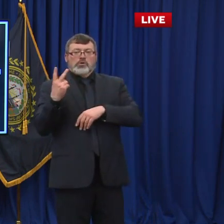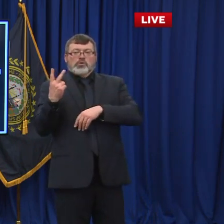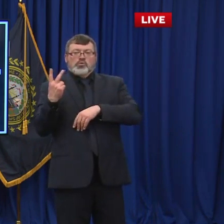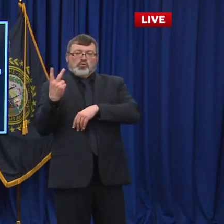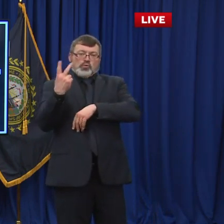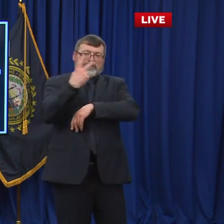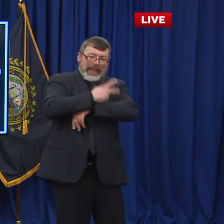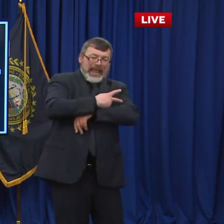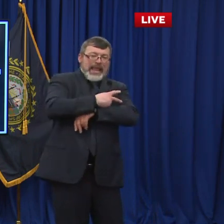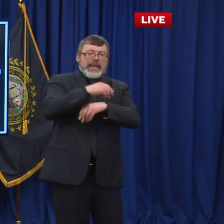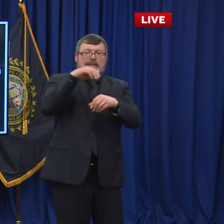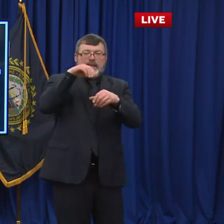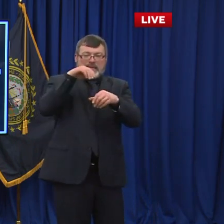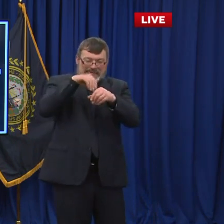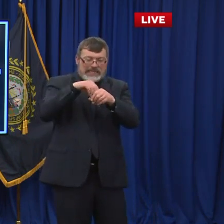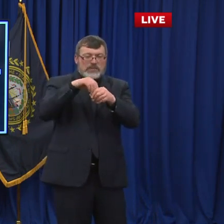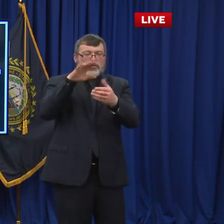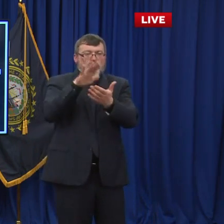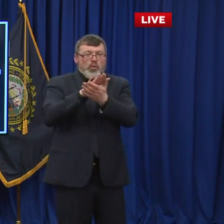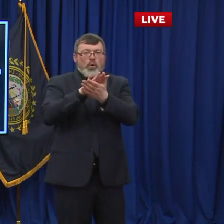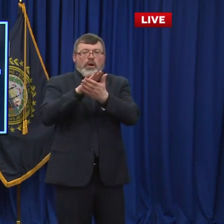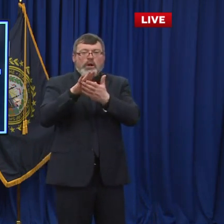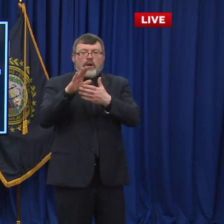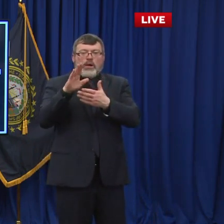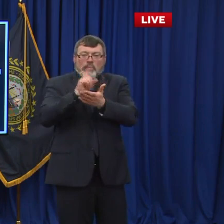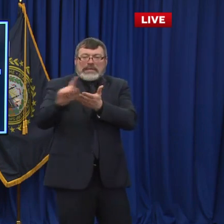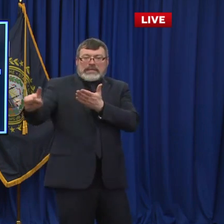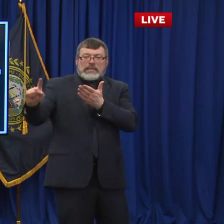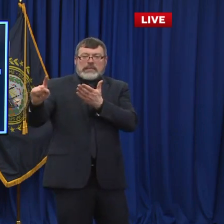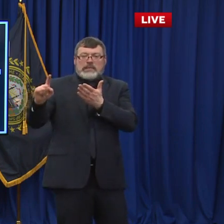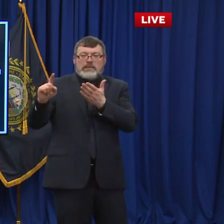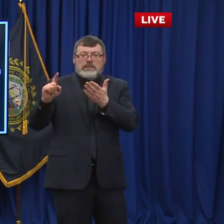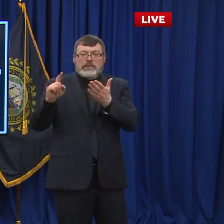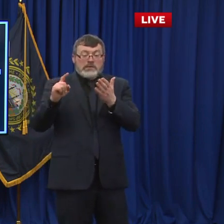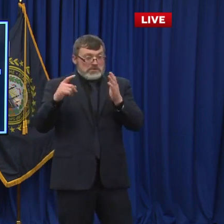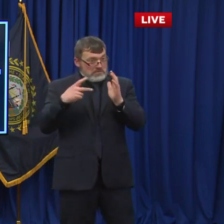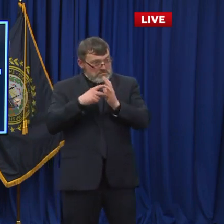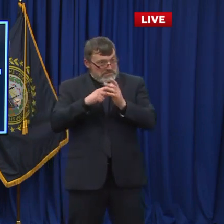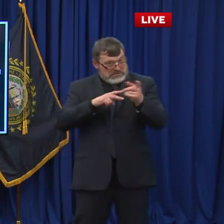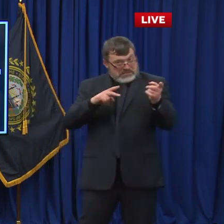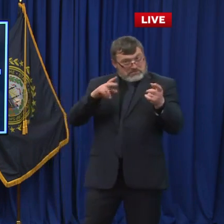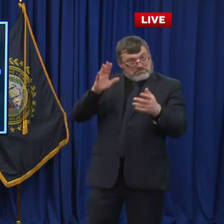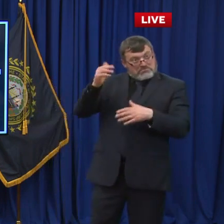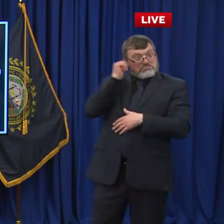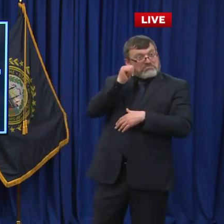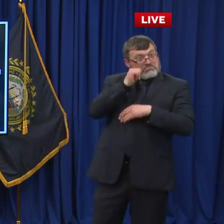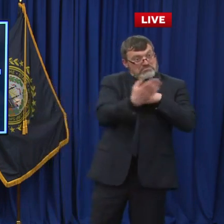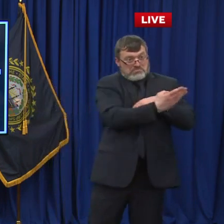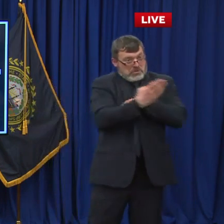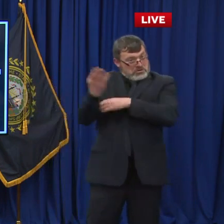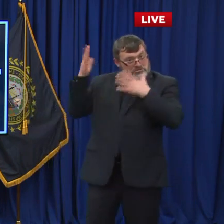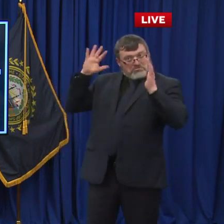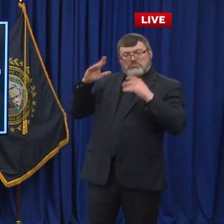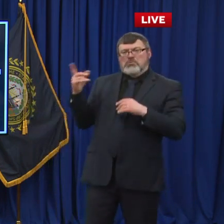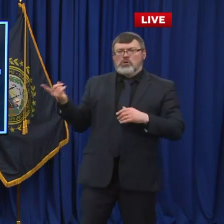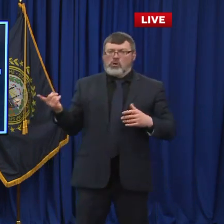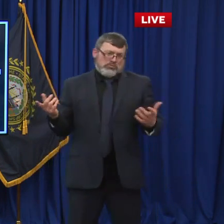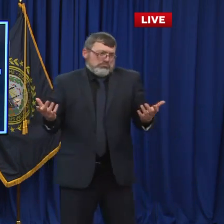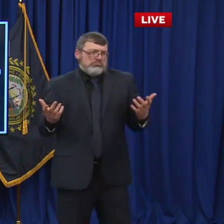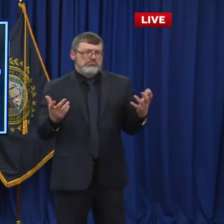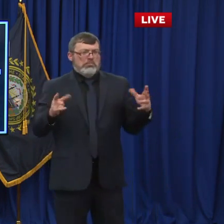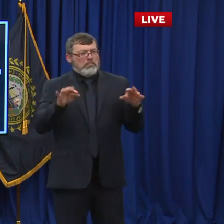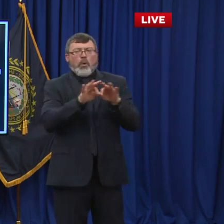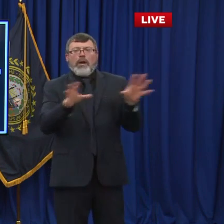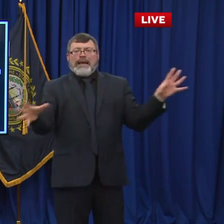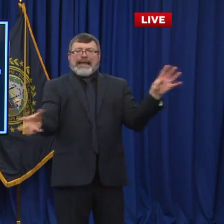Okay, so technically it could be like a couple of, you know, half days that add up to two full days. I suppose that would be horribly inefficient and and really missing the